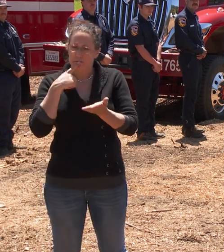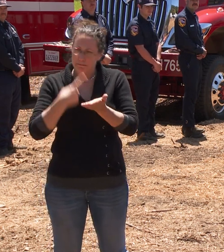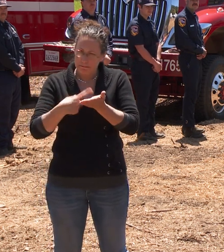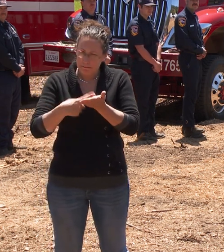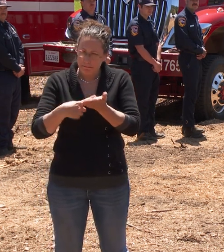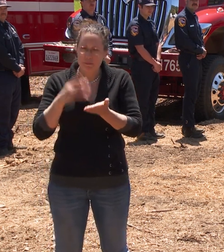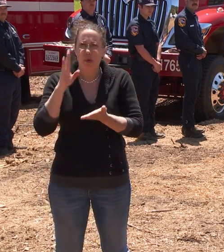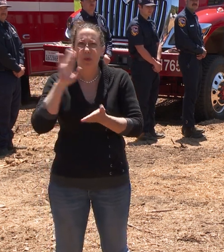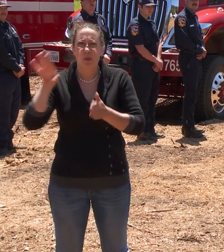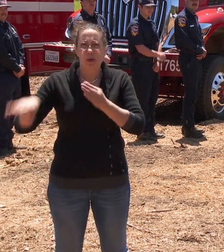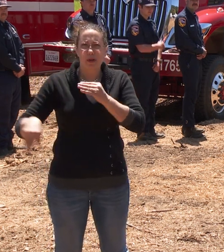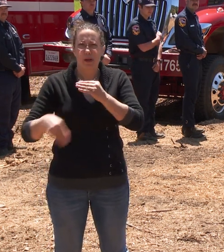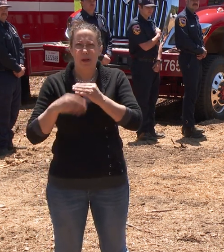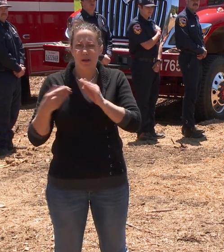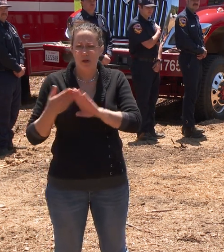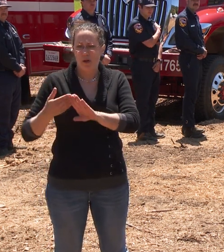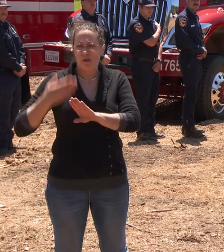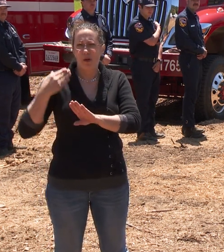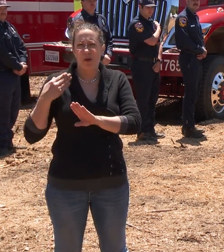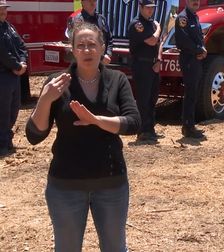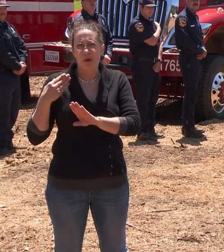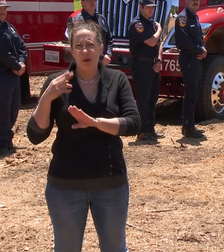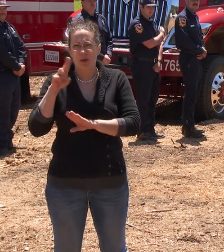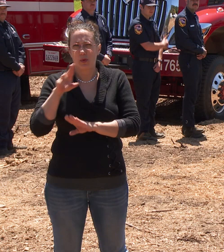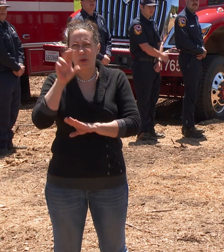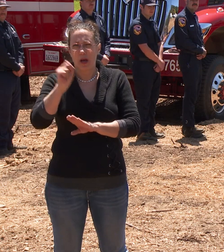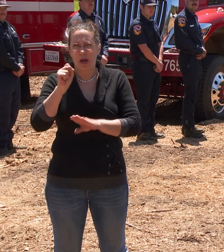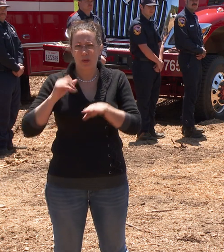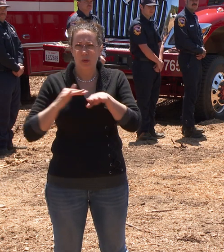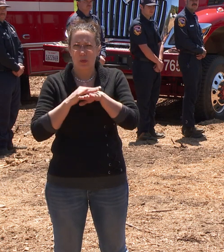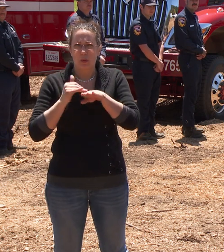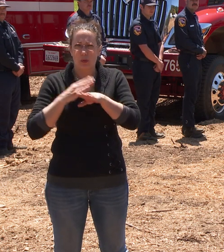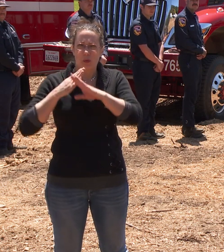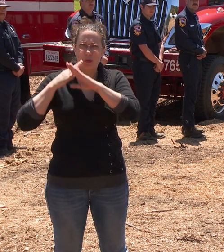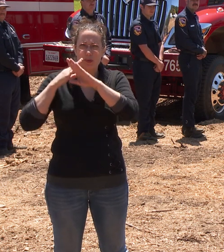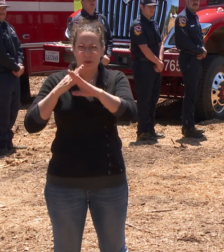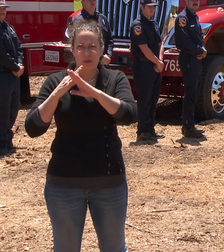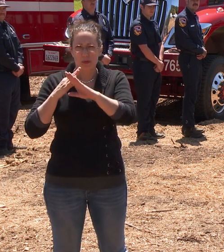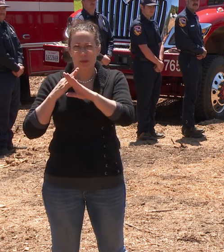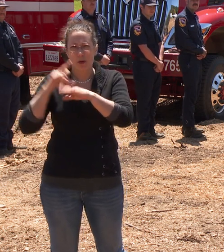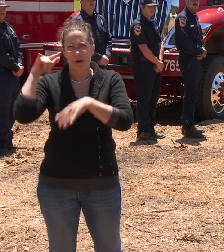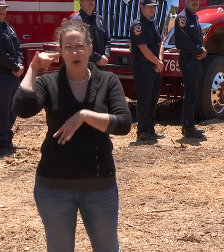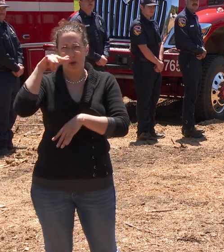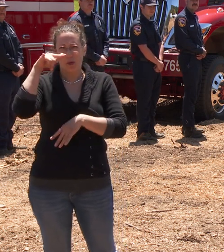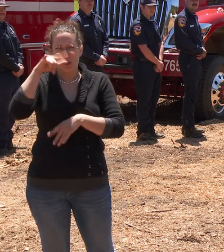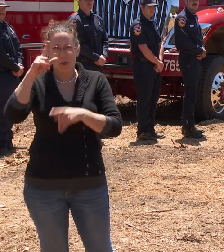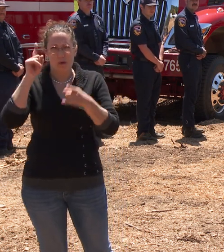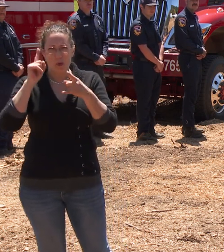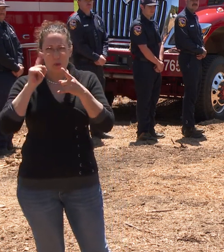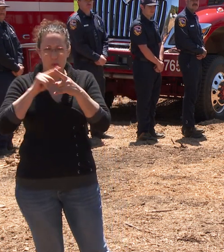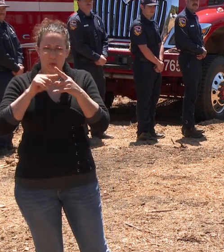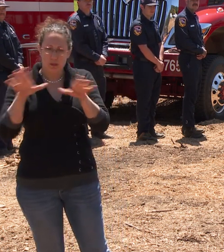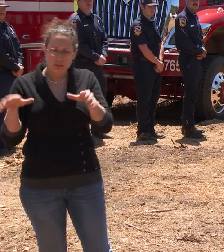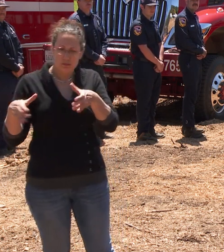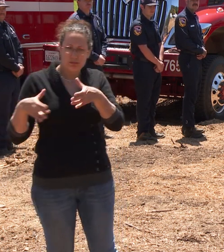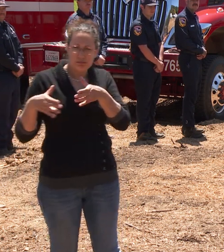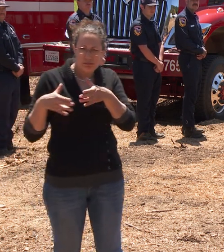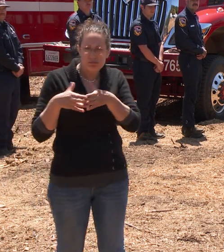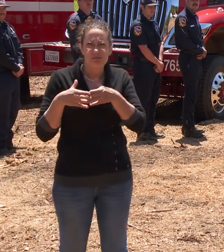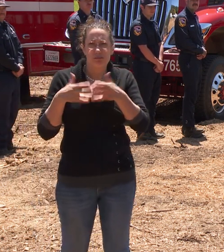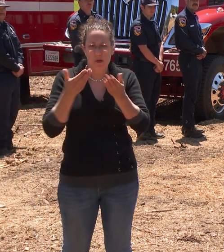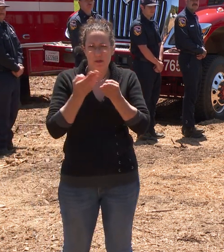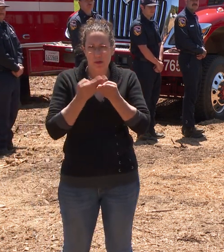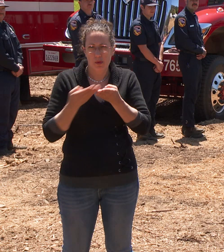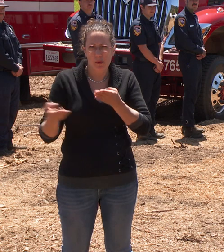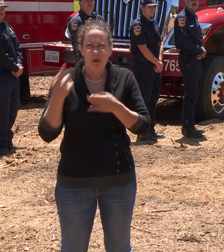former U.S. Coast Guard C-130 aircraft to our aerial firefighting fleet under CAL